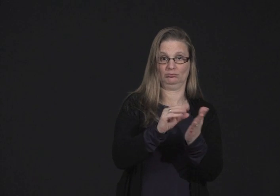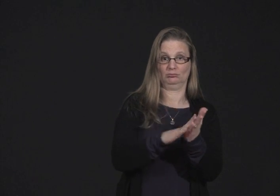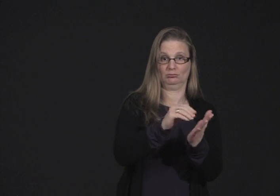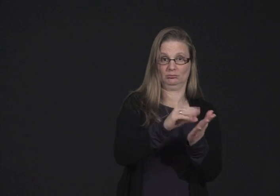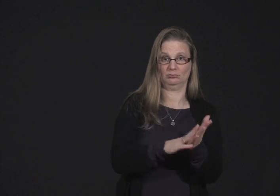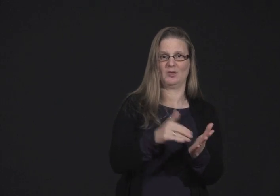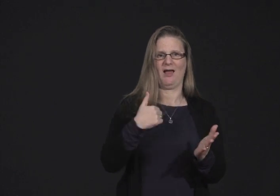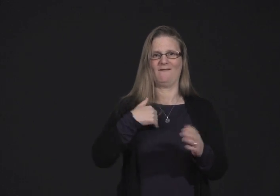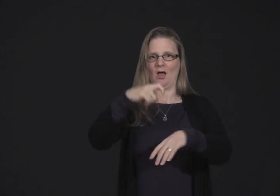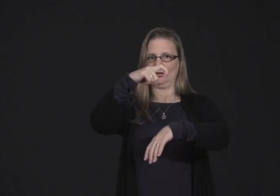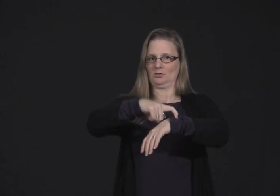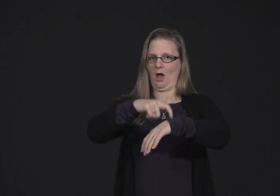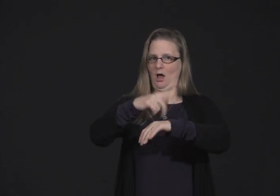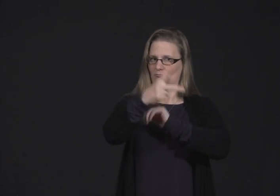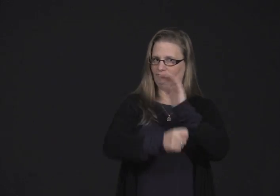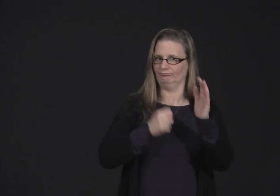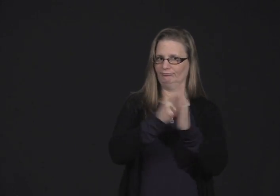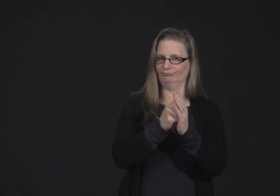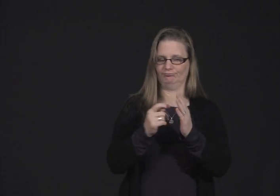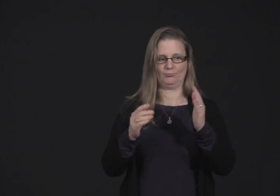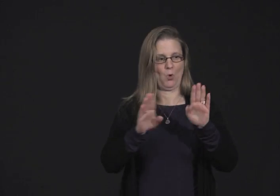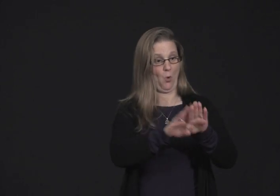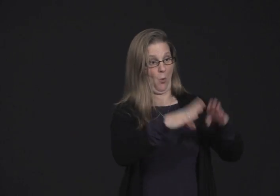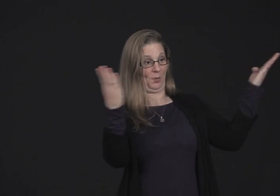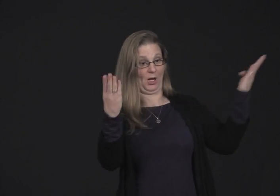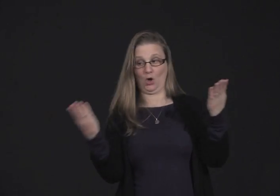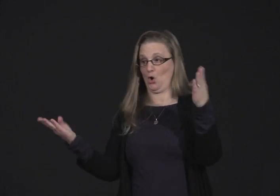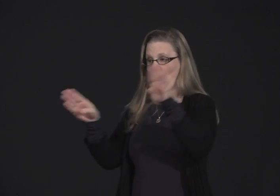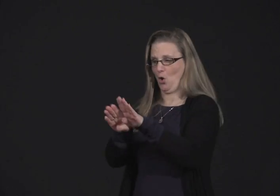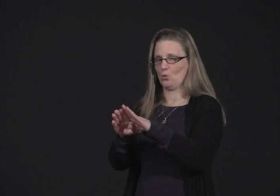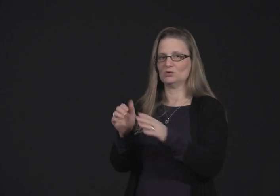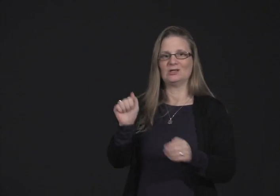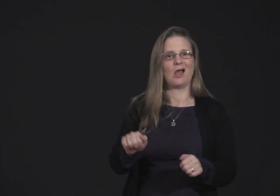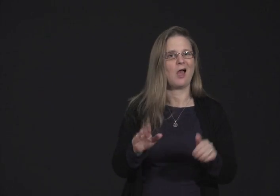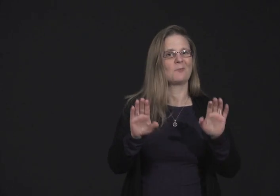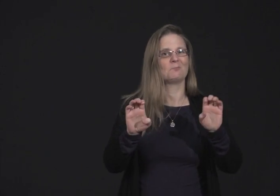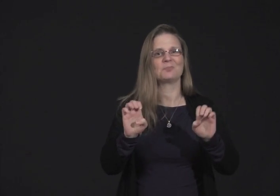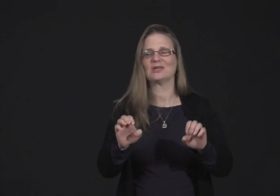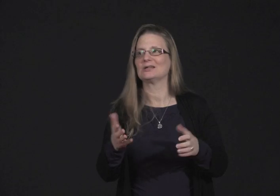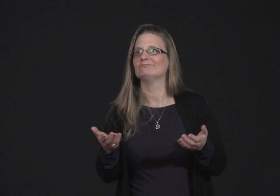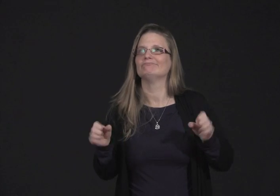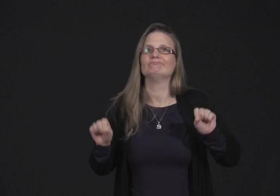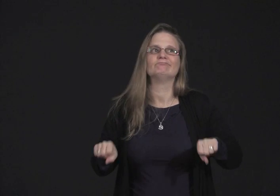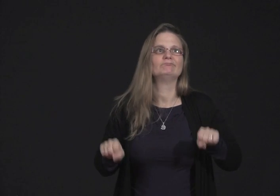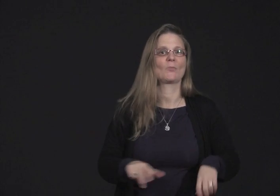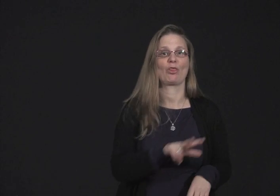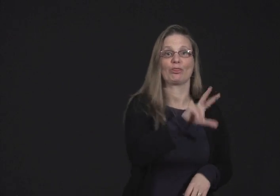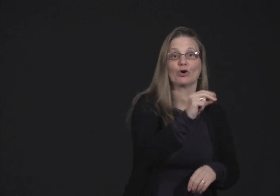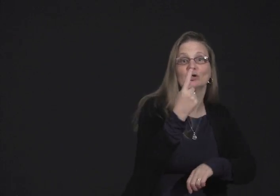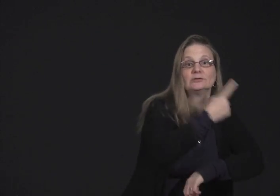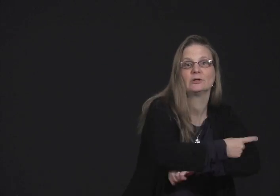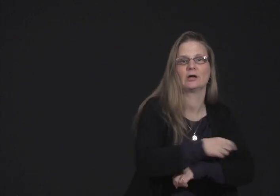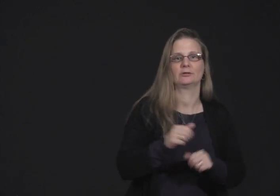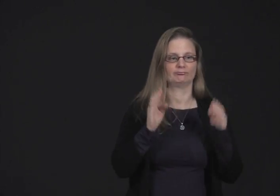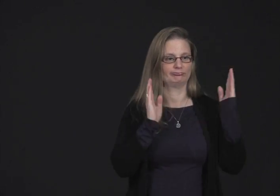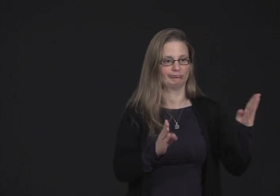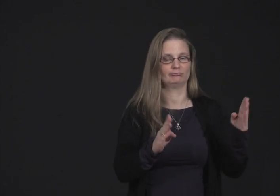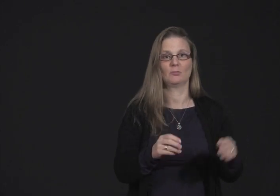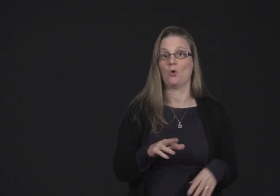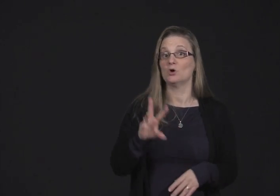it's really important that there's also time standards conducted. So, a session may last anywhere from 30